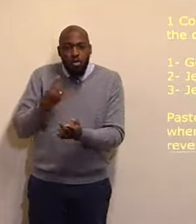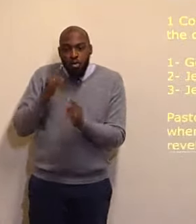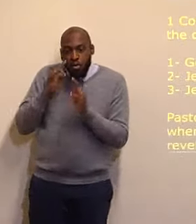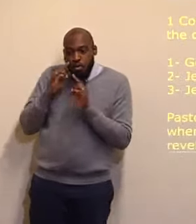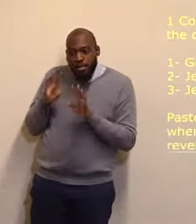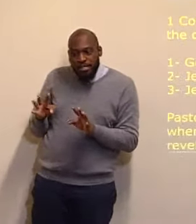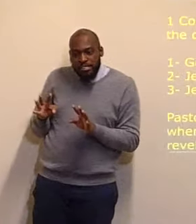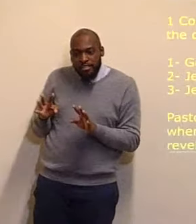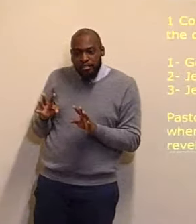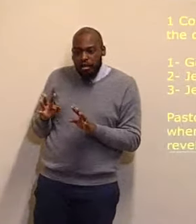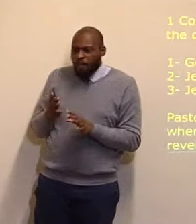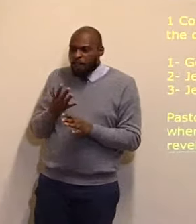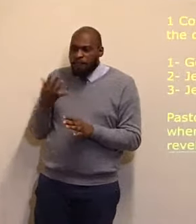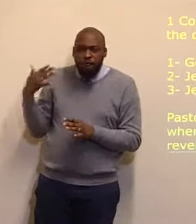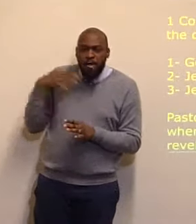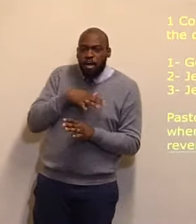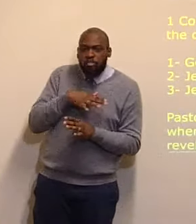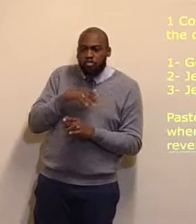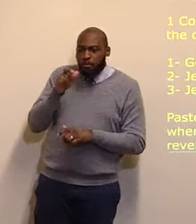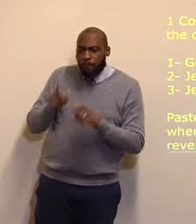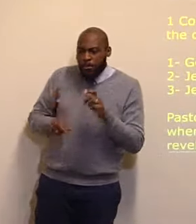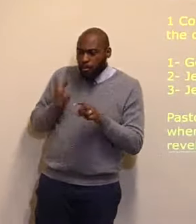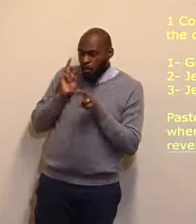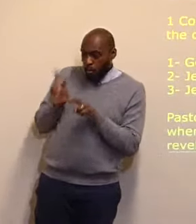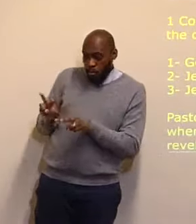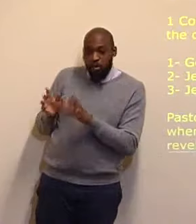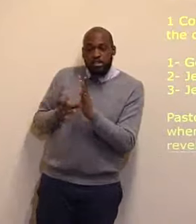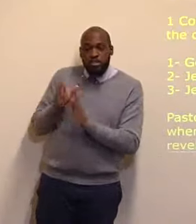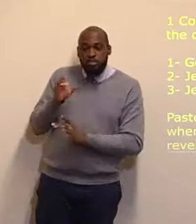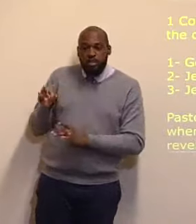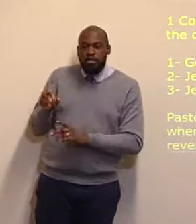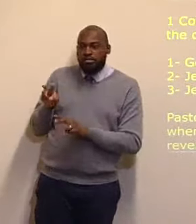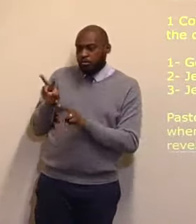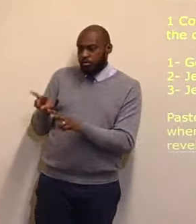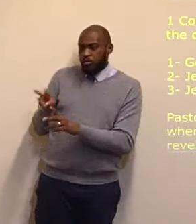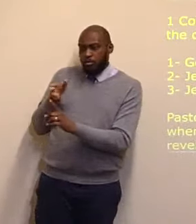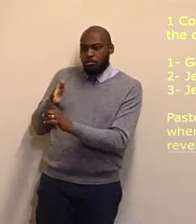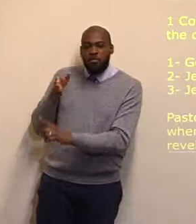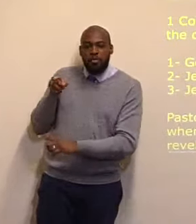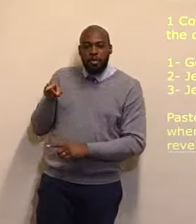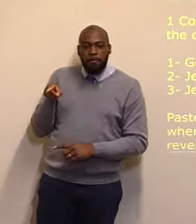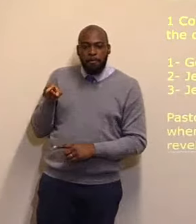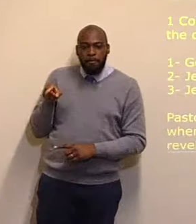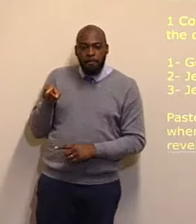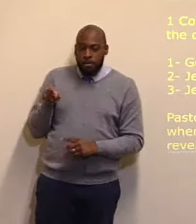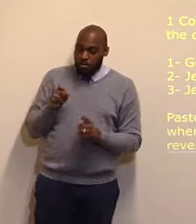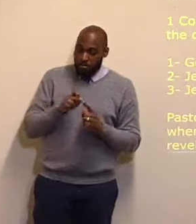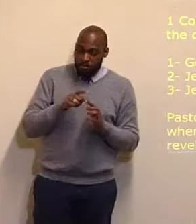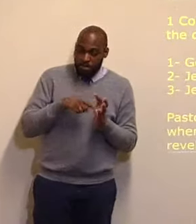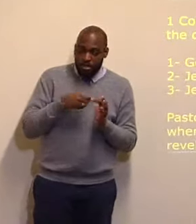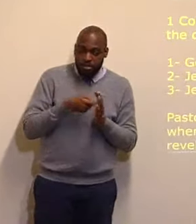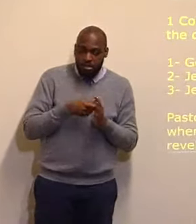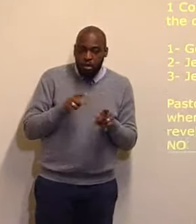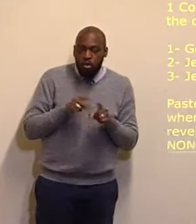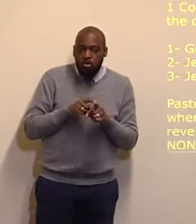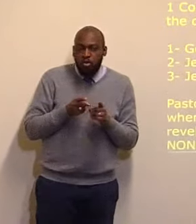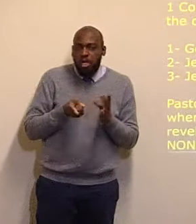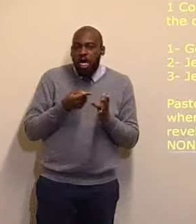500 witnesses, were there, and Peter, and the 12, they touched him,